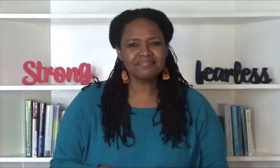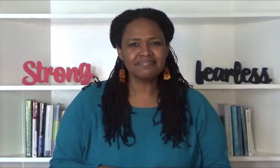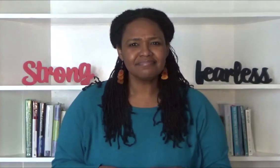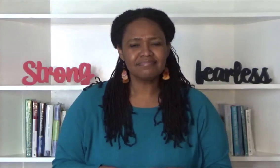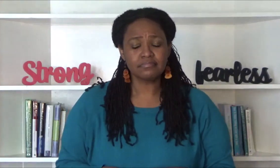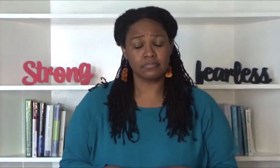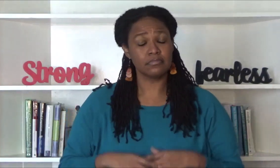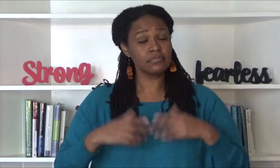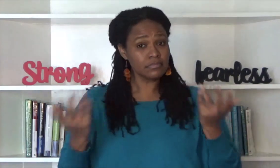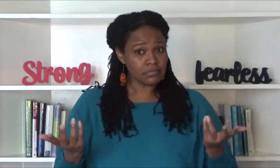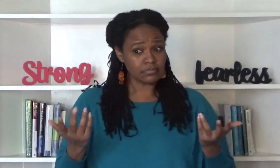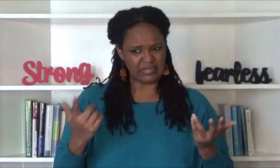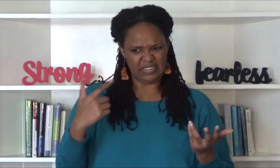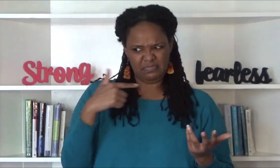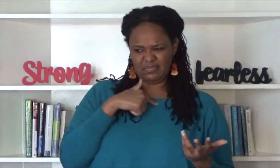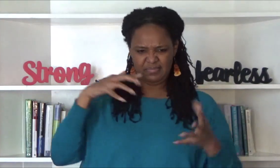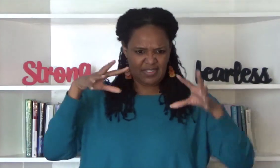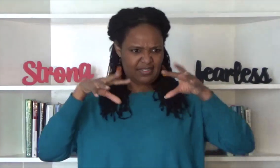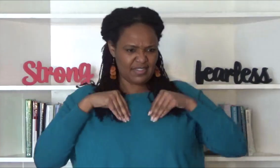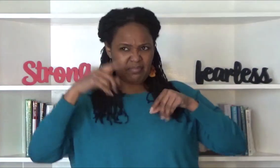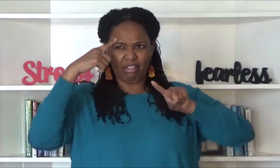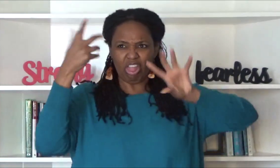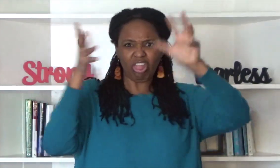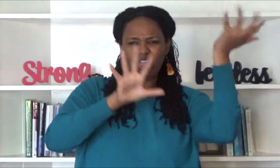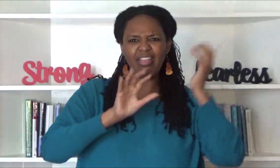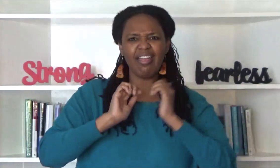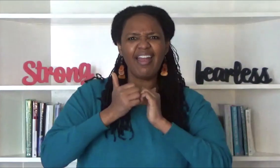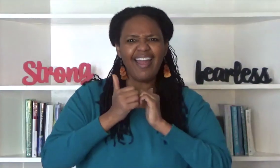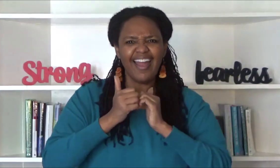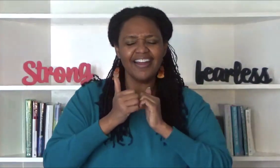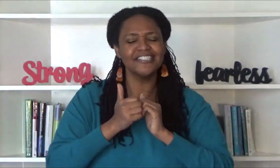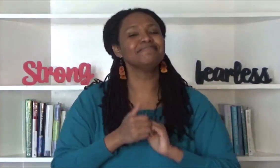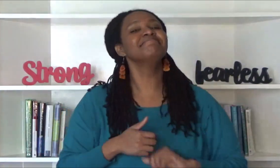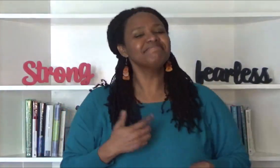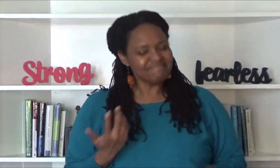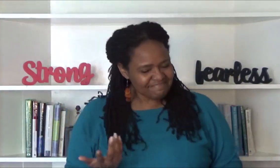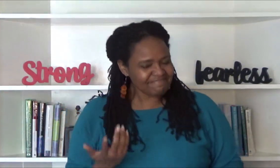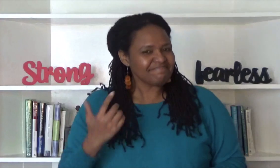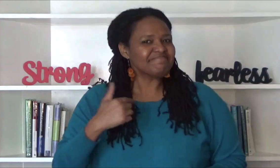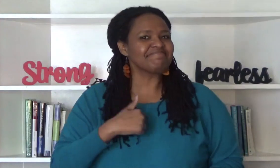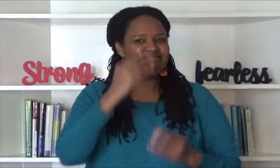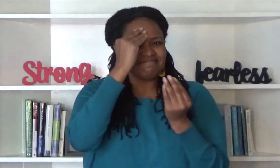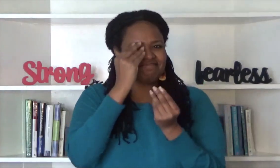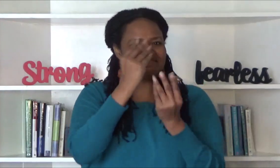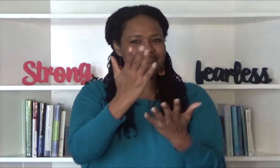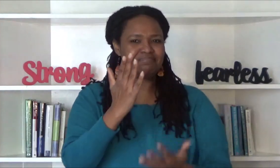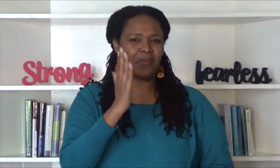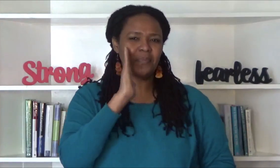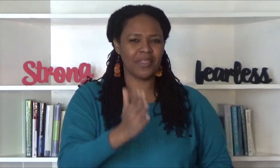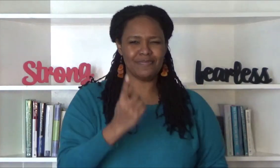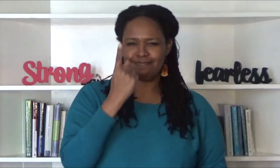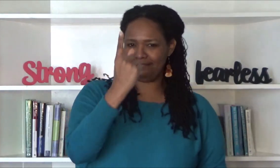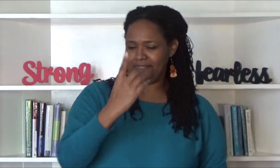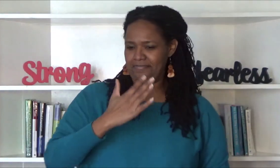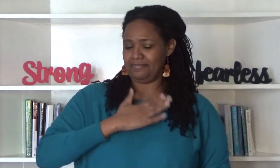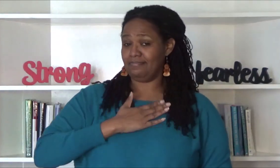how do i embrace my crazy you ask i will share with you one of my favorite mindfulness